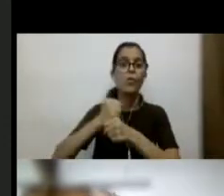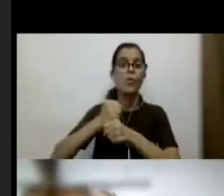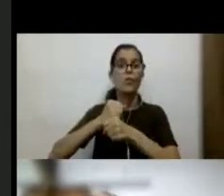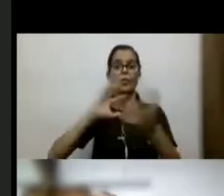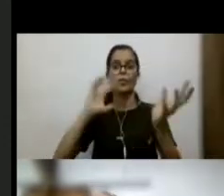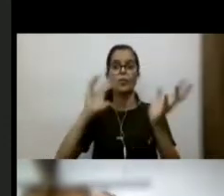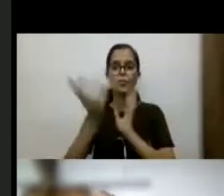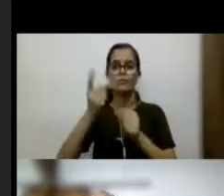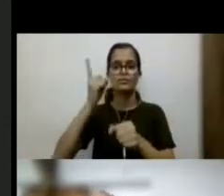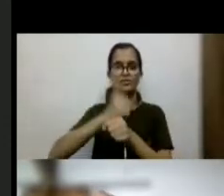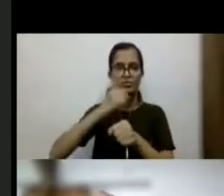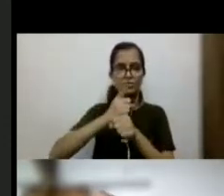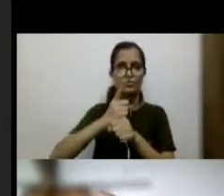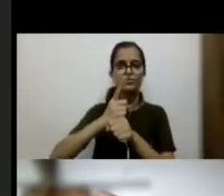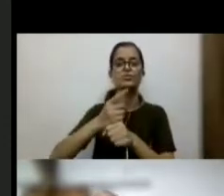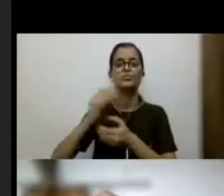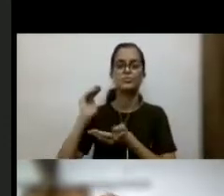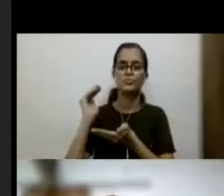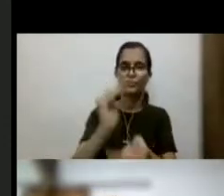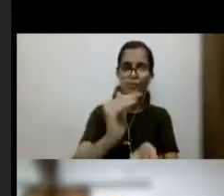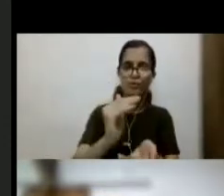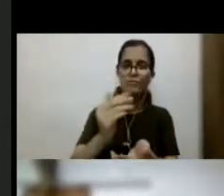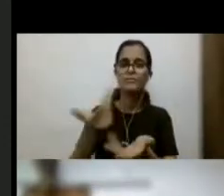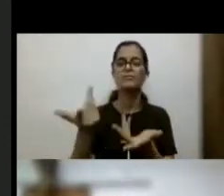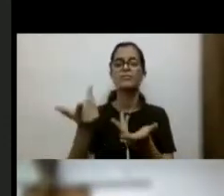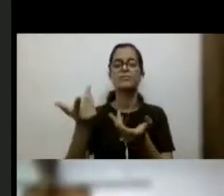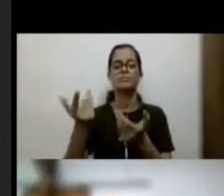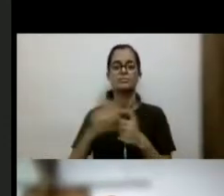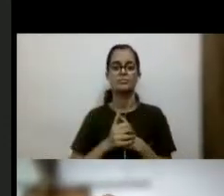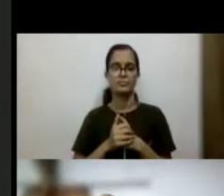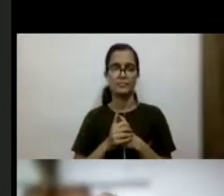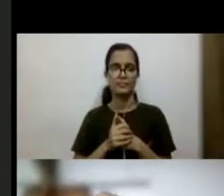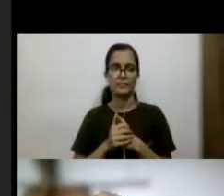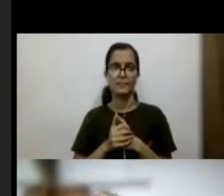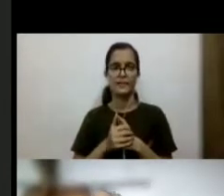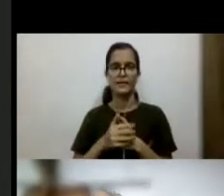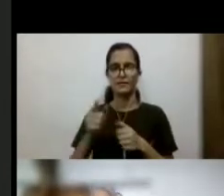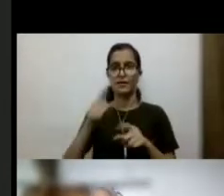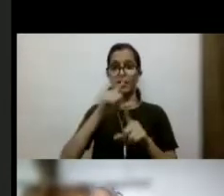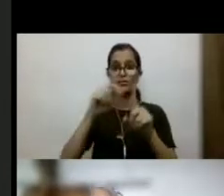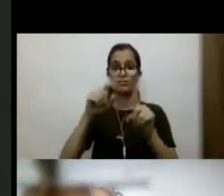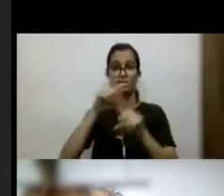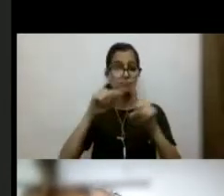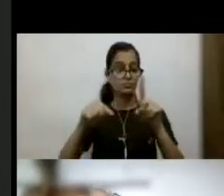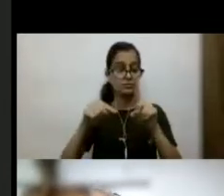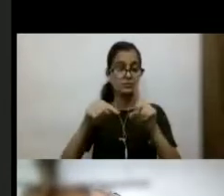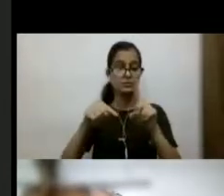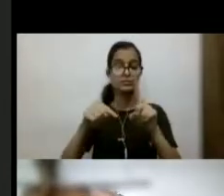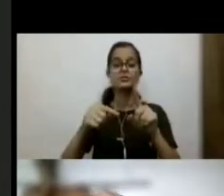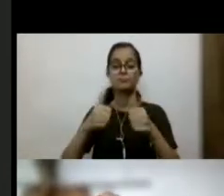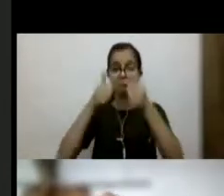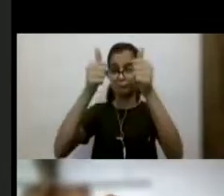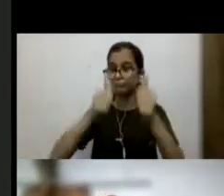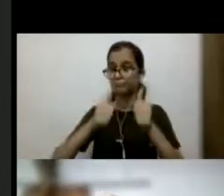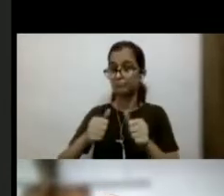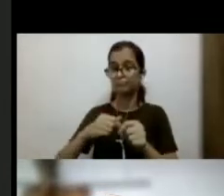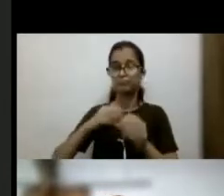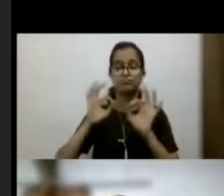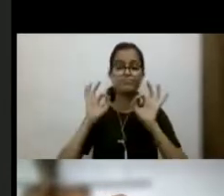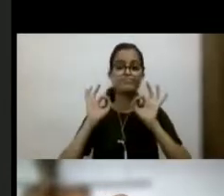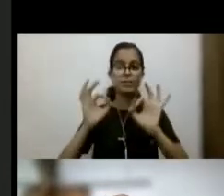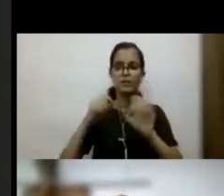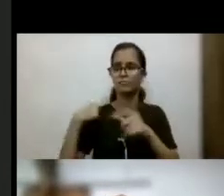AFS Award for hosting and sending students. We have 100% results every year and wonderful results.